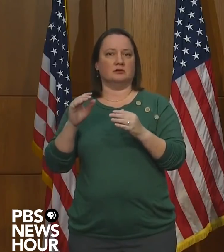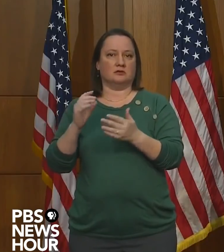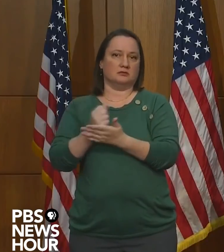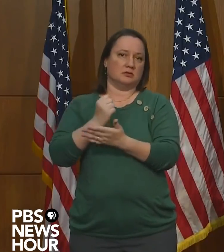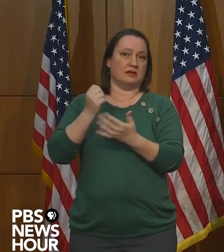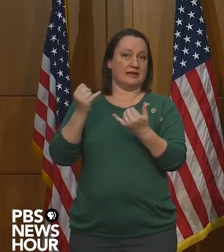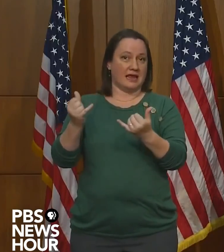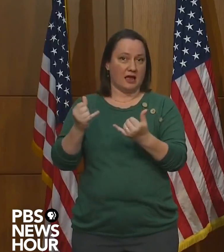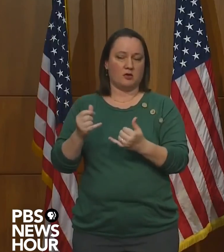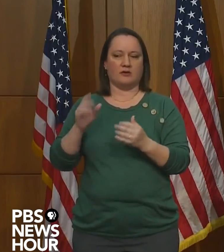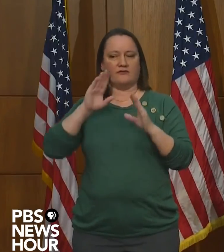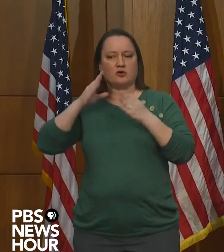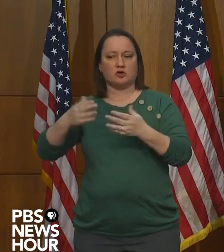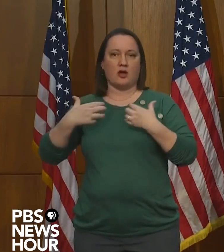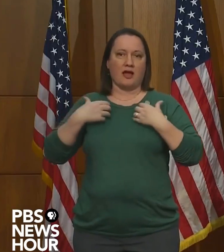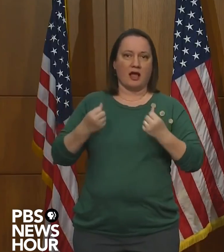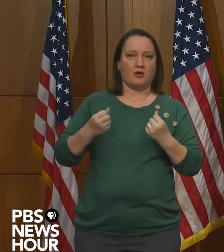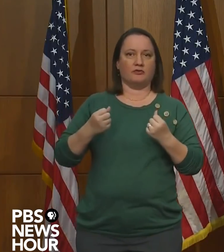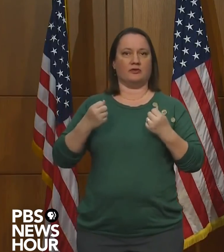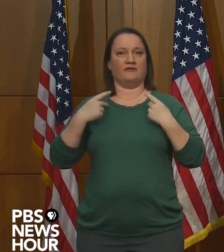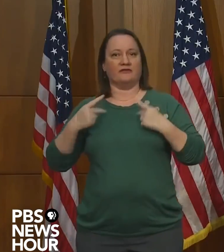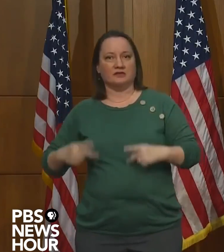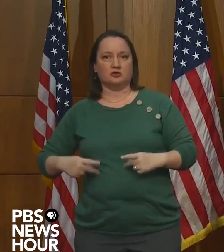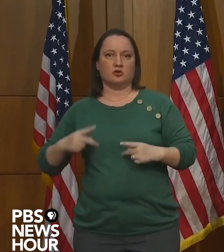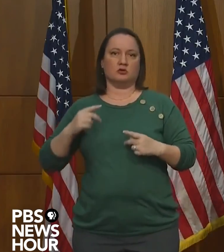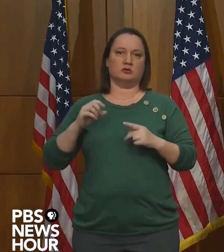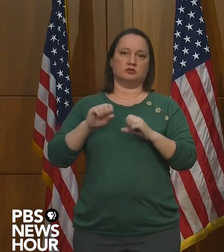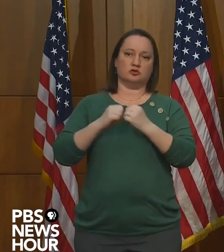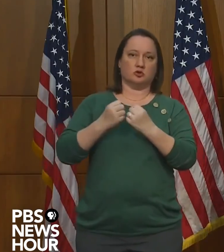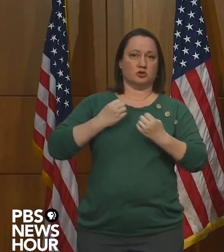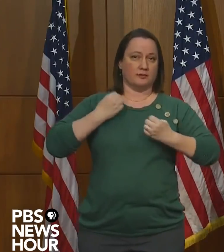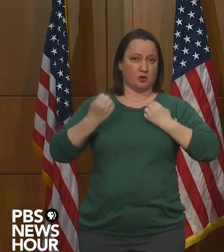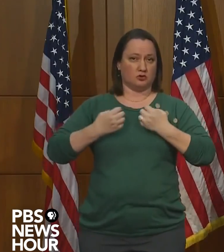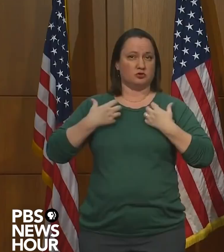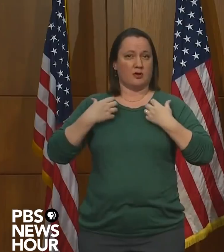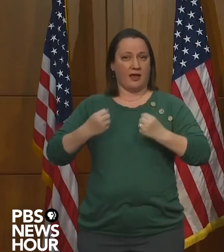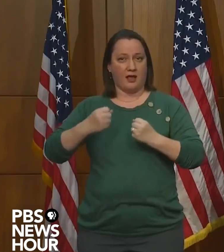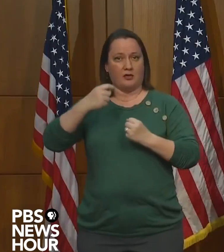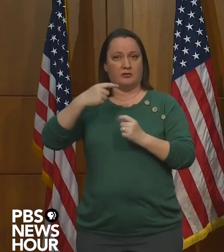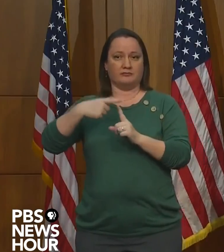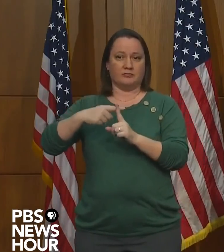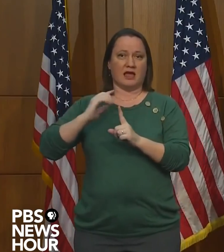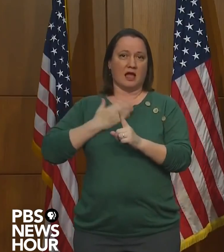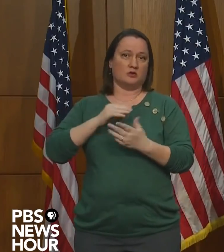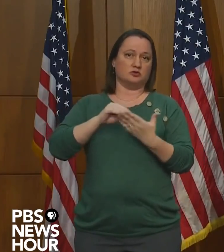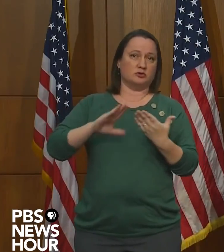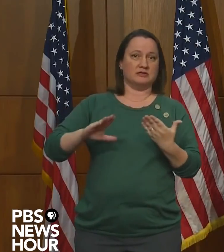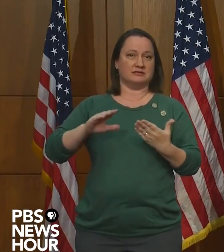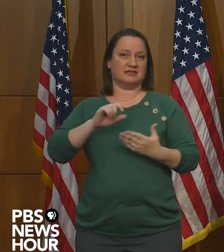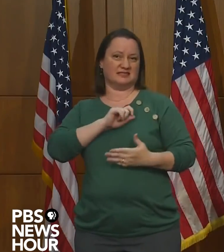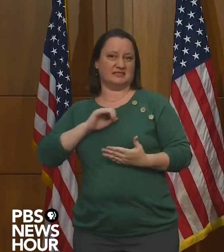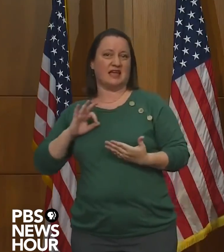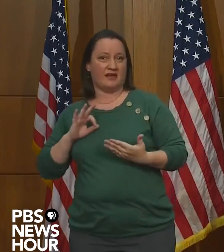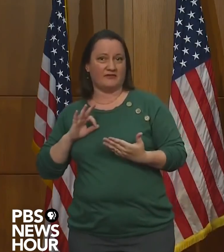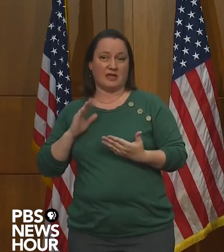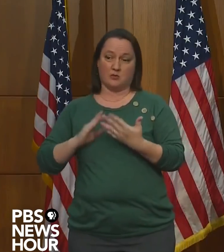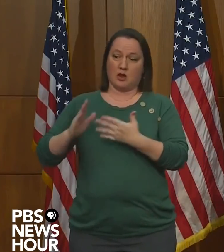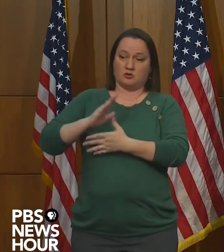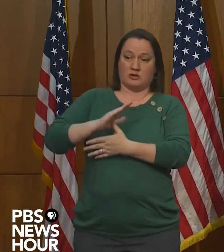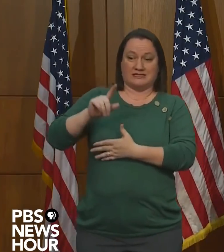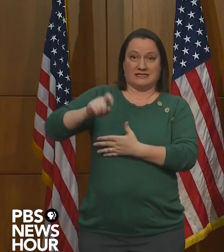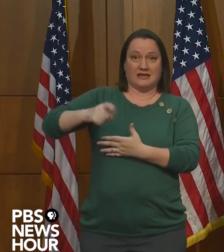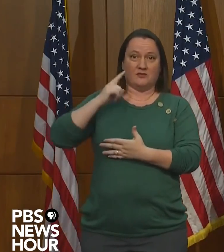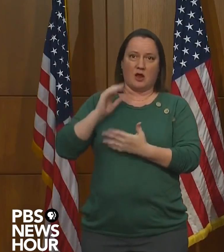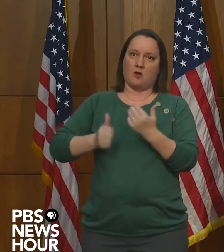physical well-being of our students and staff. And it prioritizes the needs of our most vulnerable learners for whom in-person